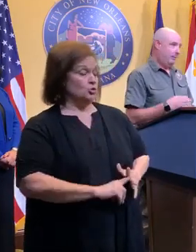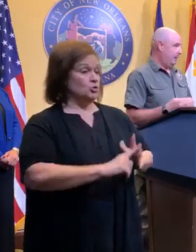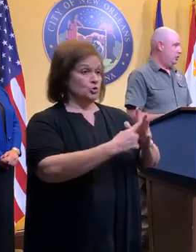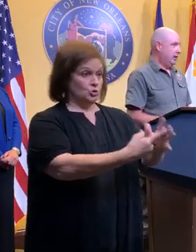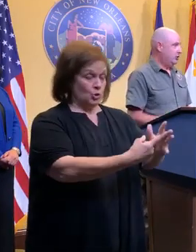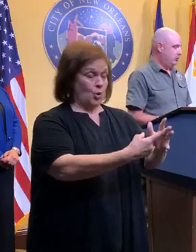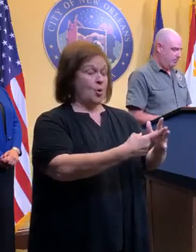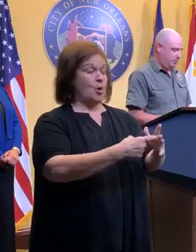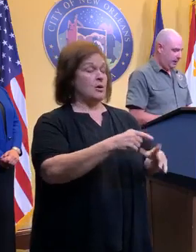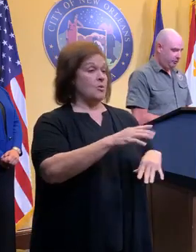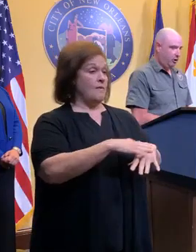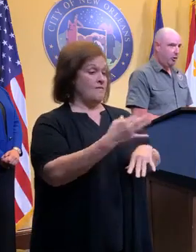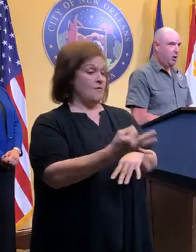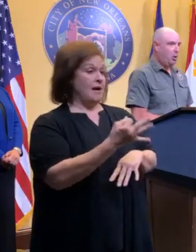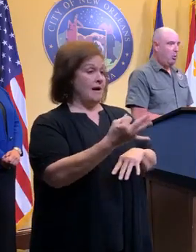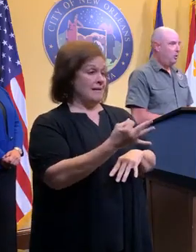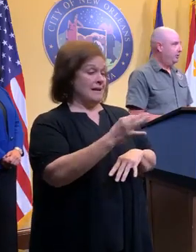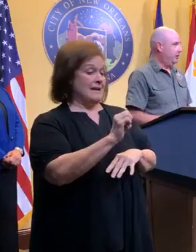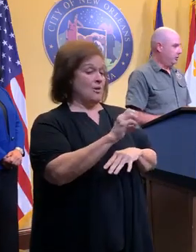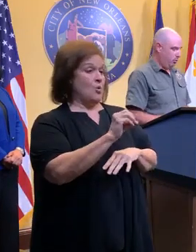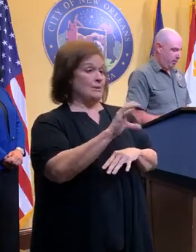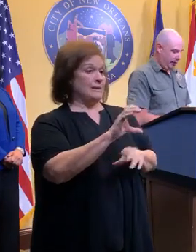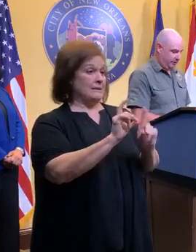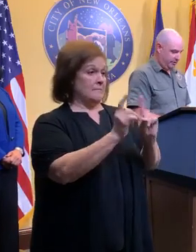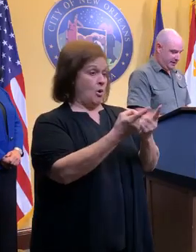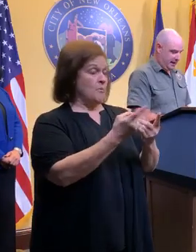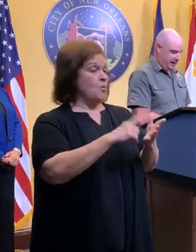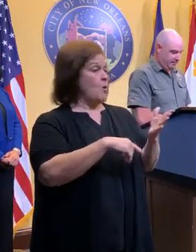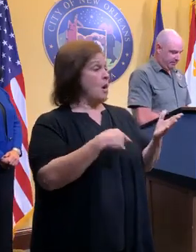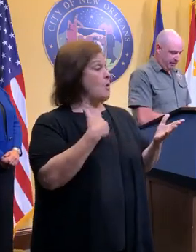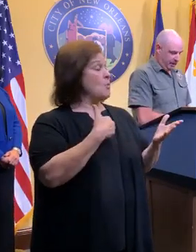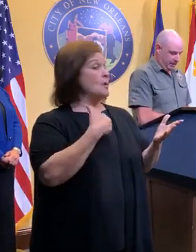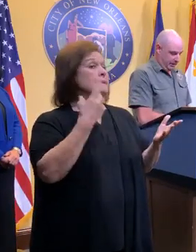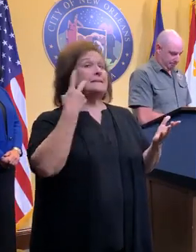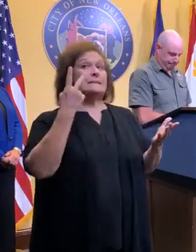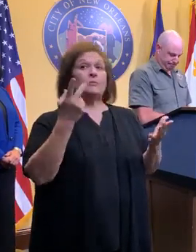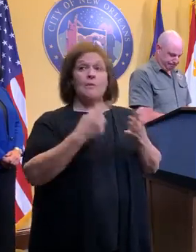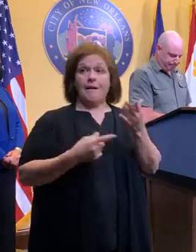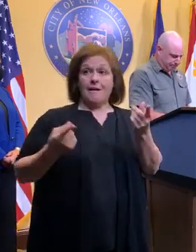morning. That may change based on what we see through the rest of today.